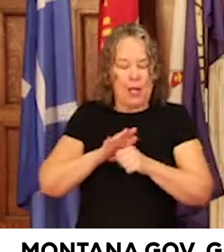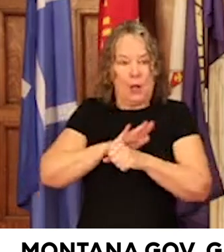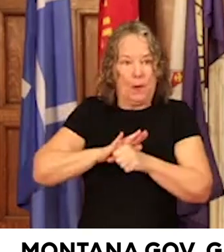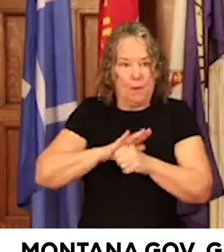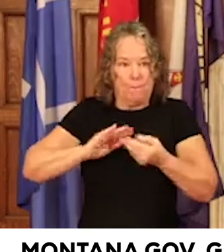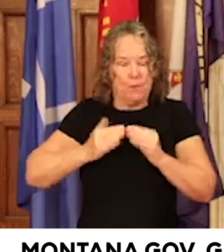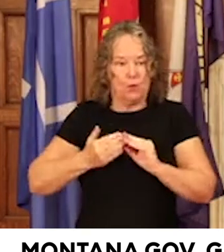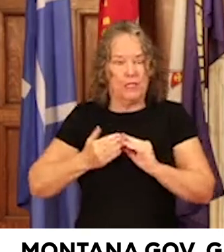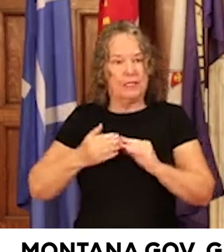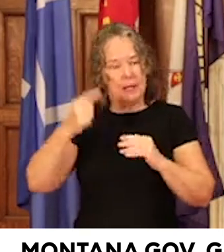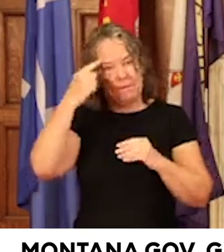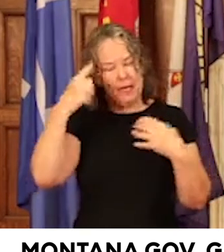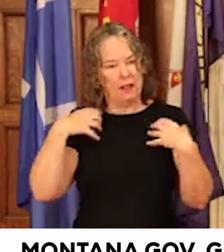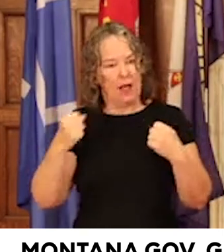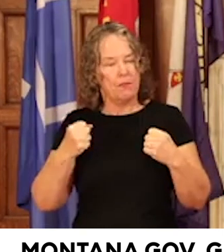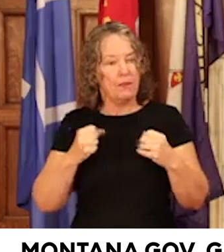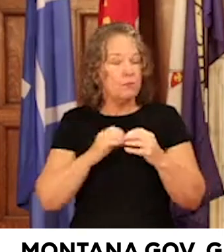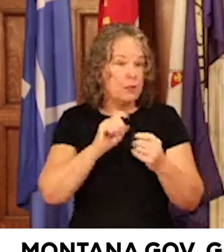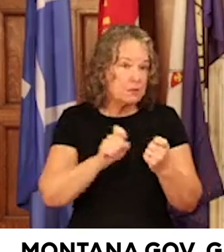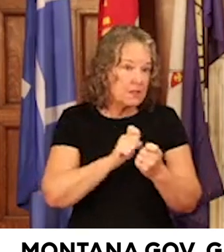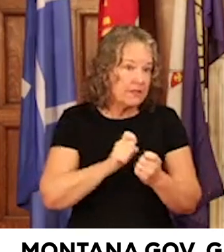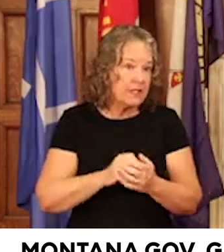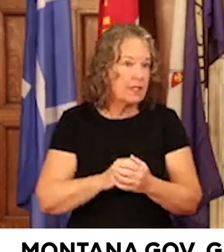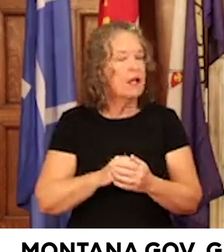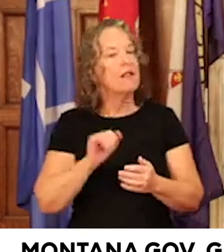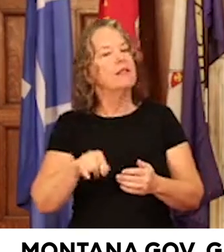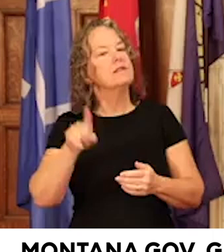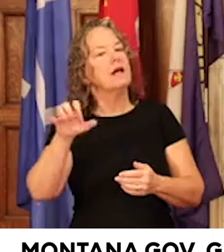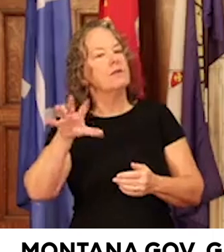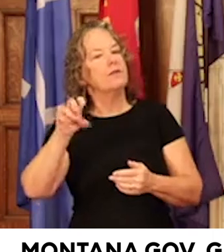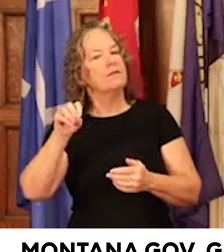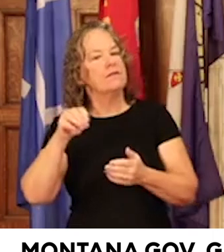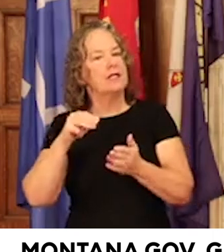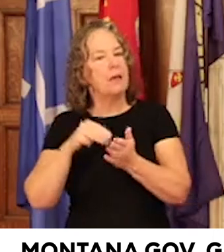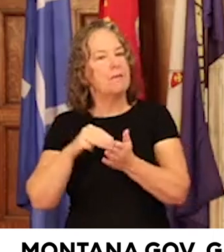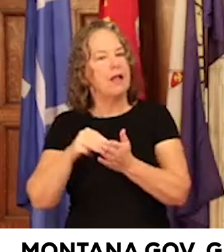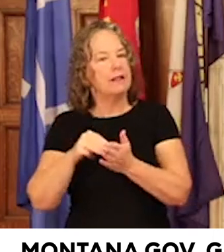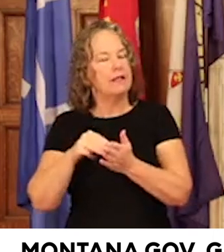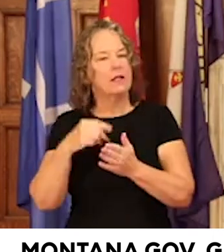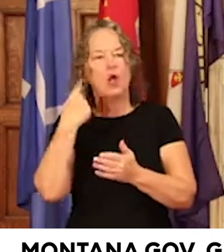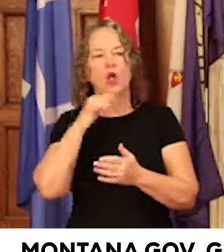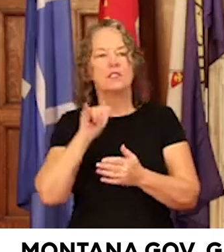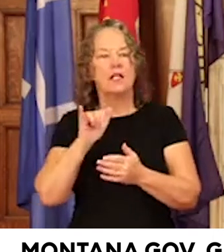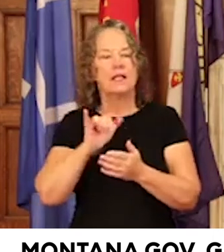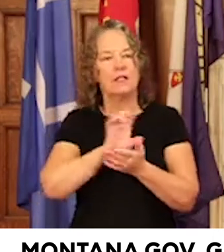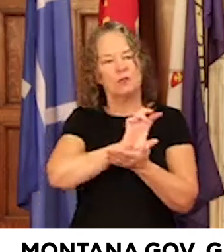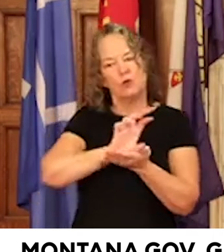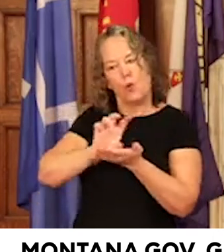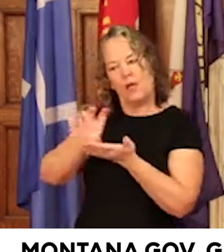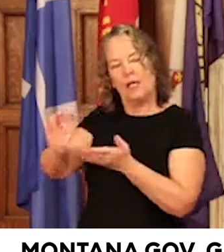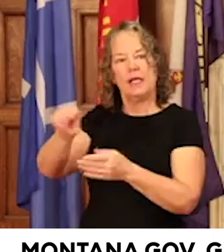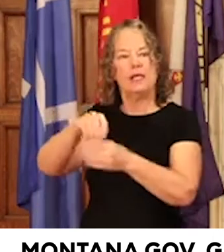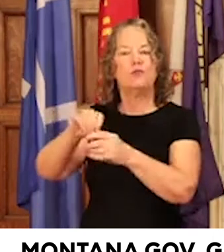clarification question, I could address that. So what it does is it's $150 million and it looks like it's going into kind of the director's black